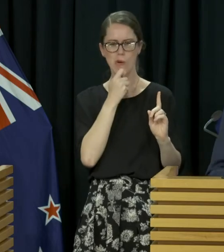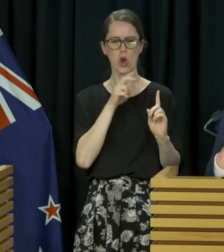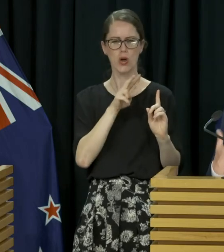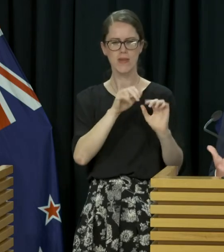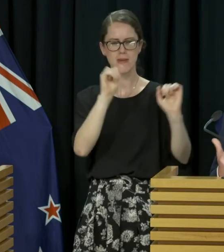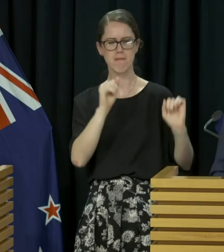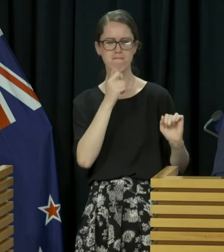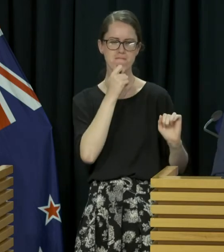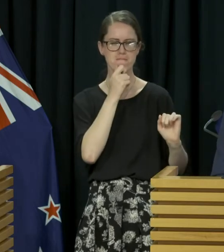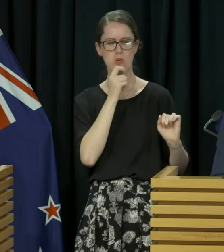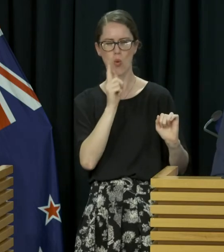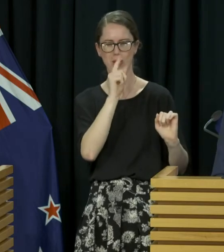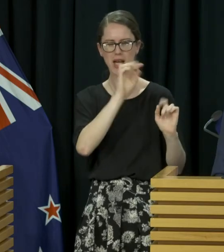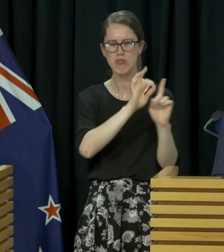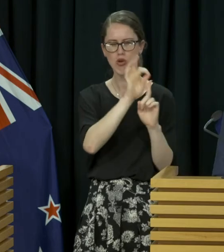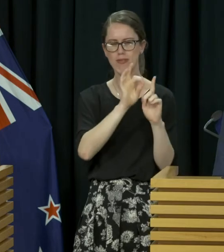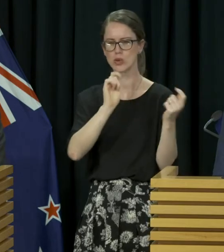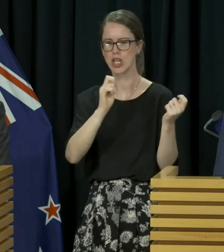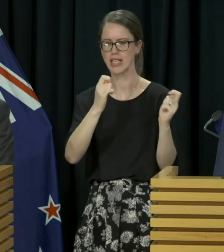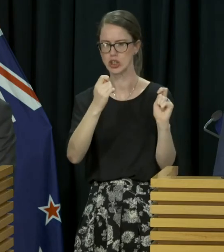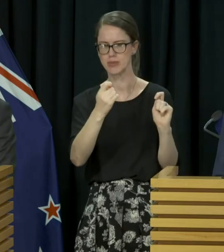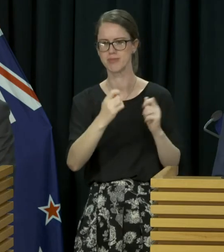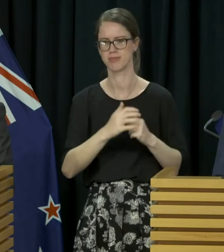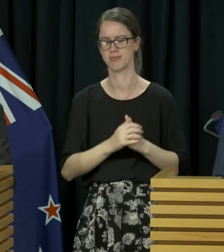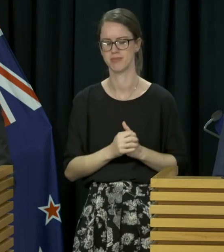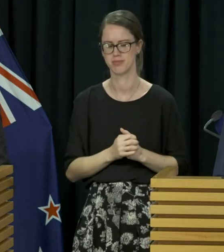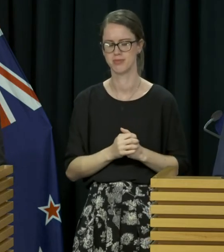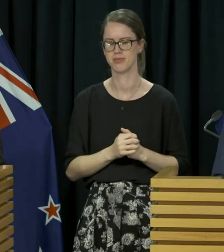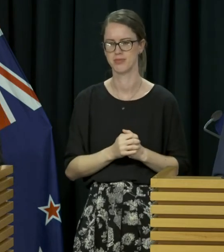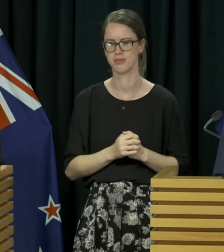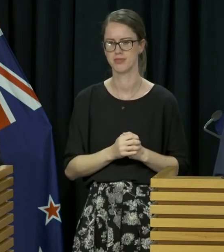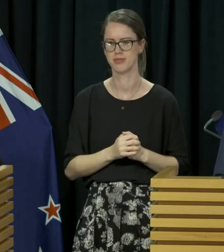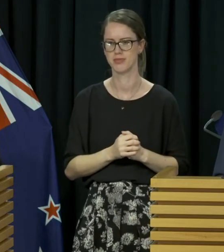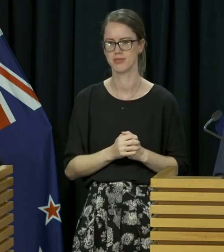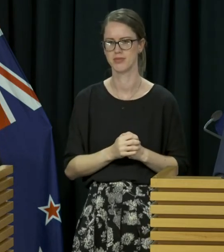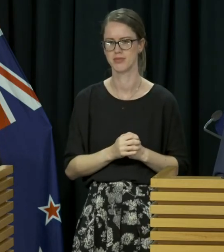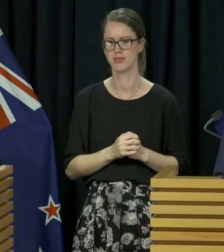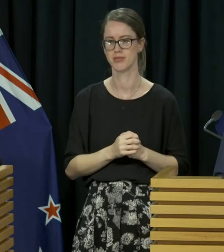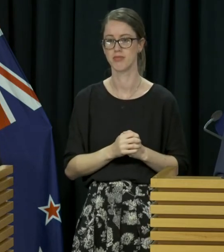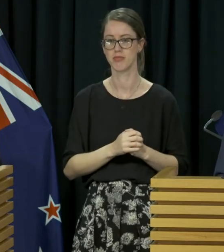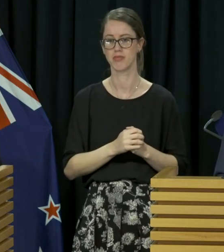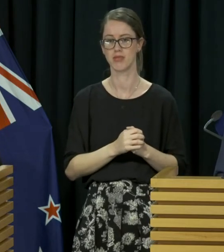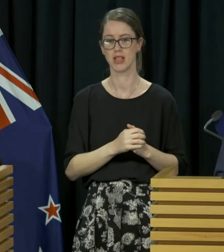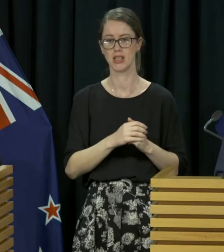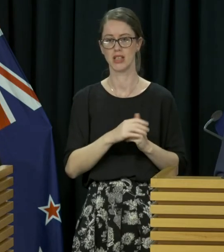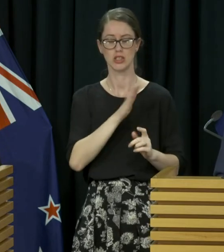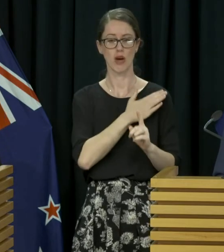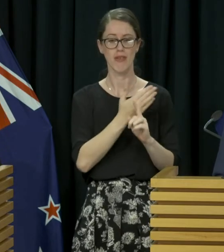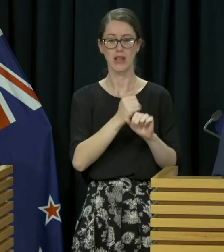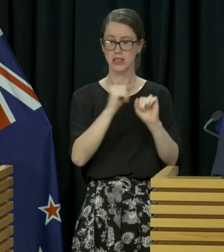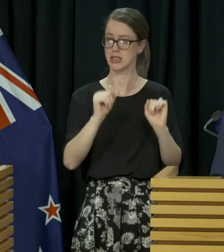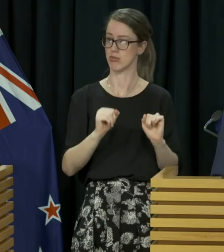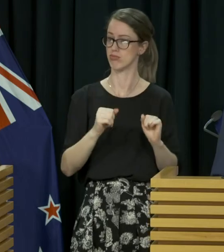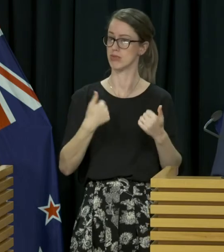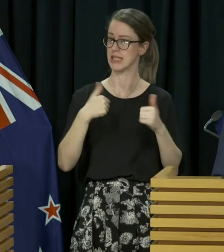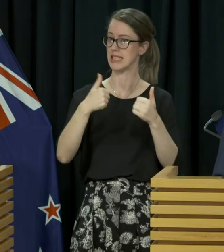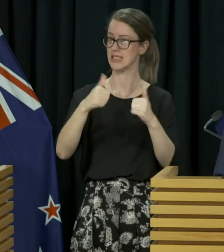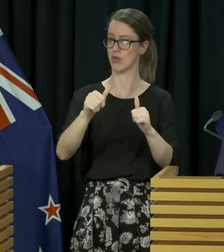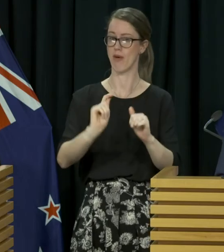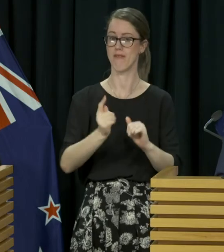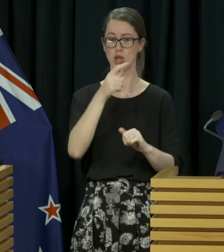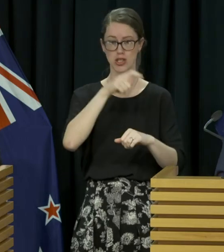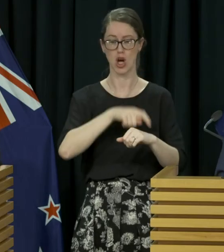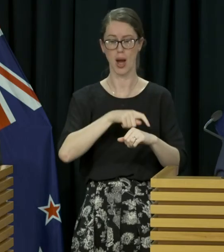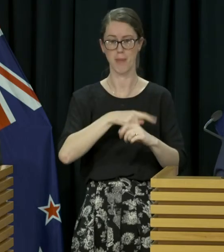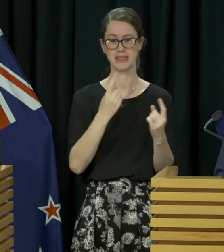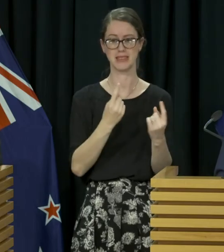any learnings and therefore what else might we do to strengthen the border. It has served us very well to date. This is the first time we have identified